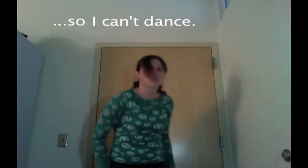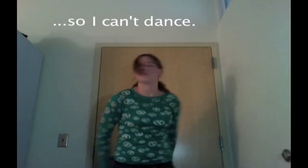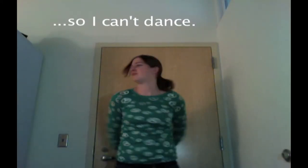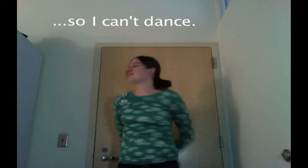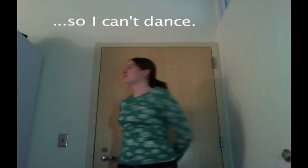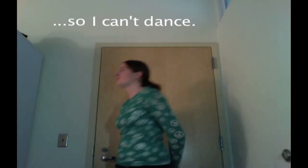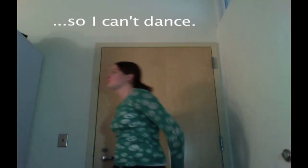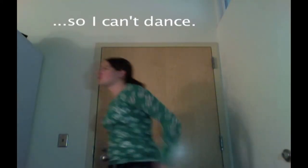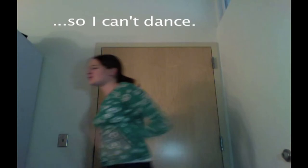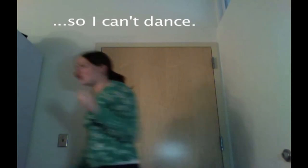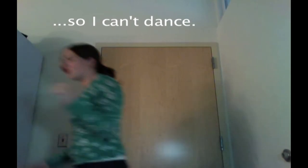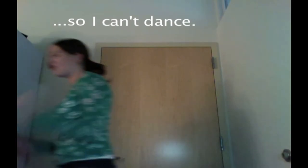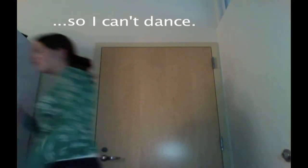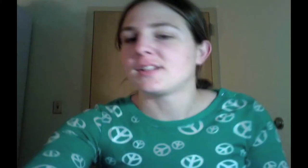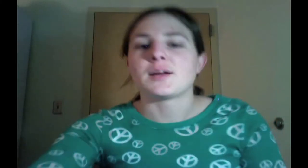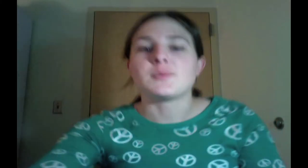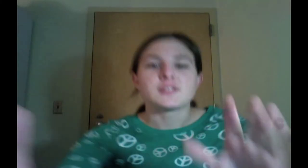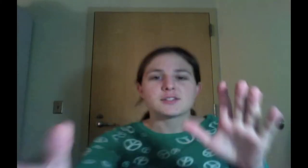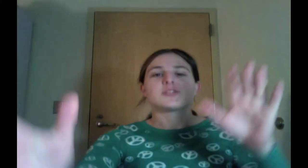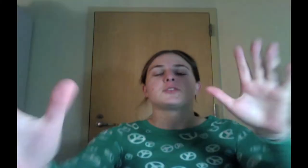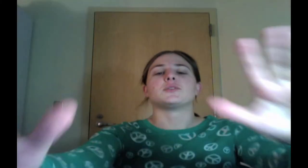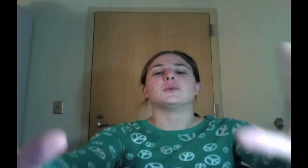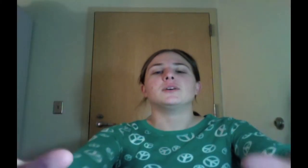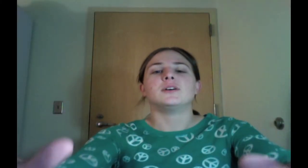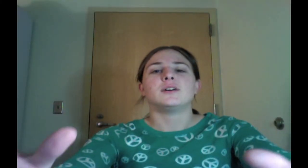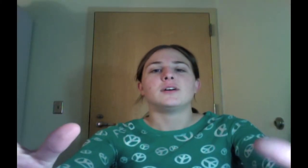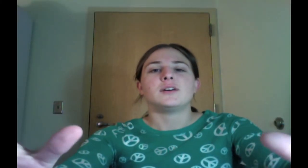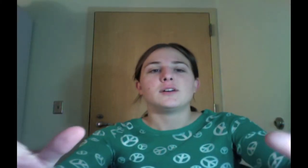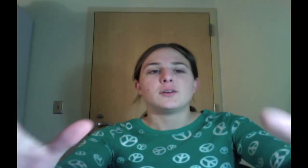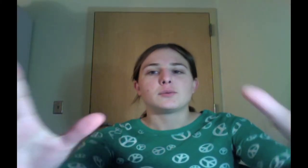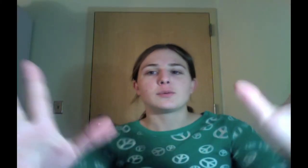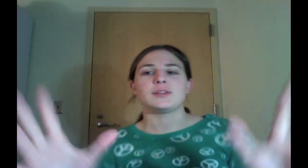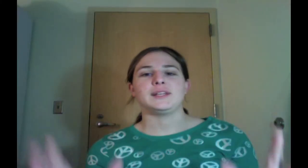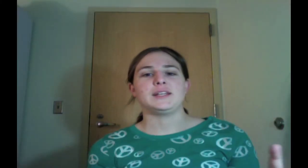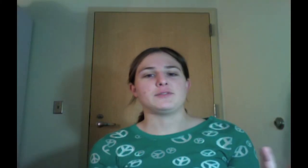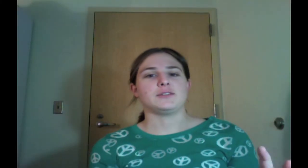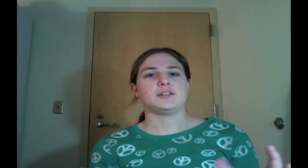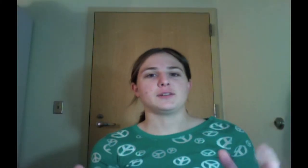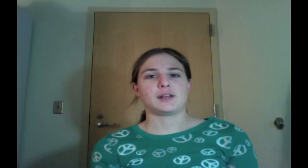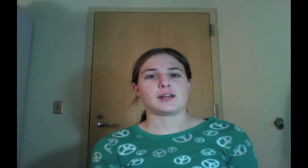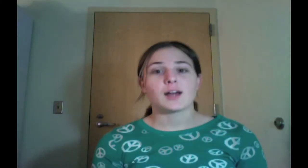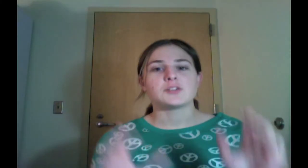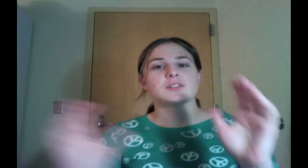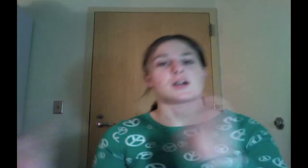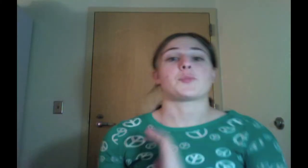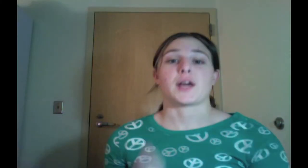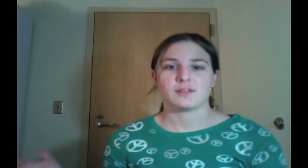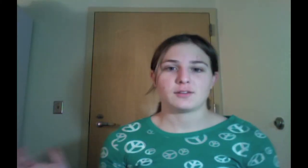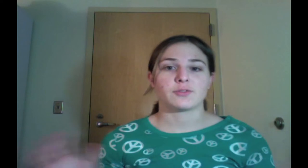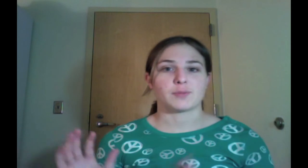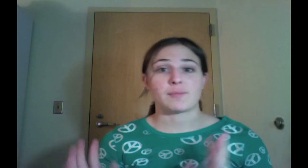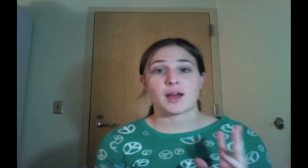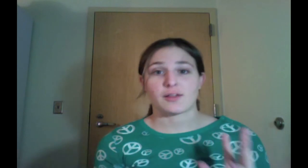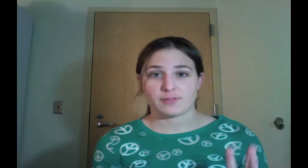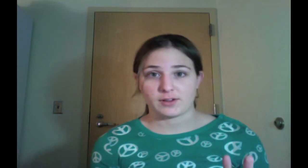send me daughters? I'm just so relieved right now. I just got back from my math final.